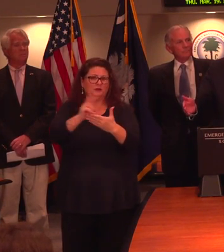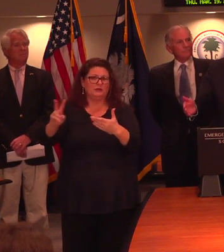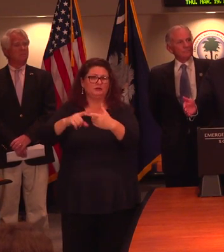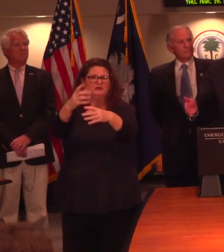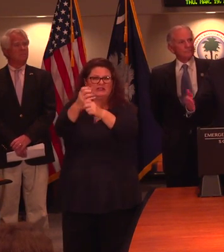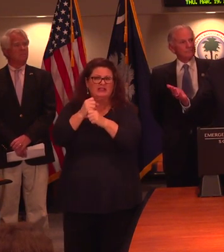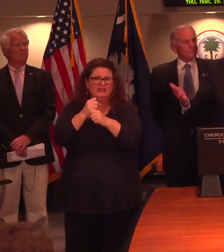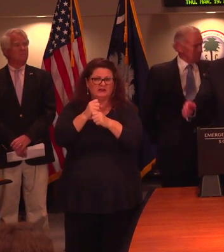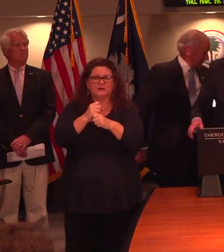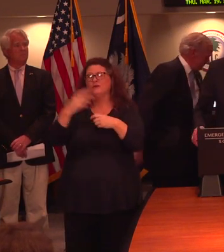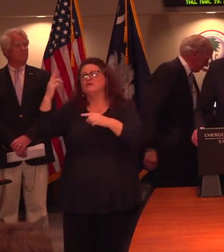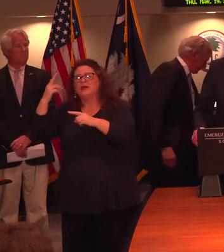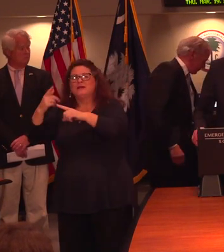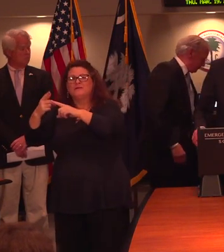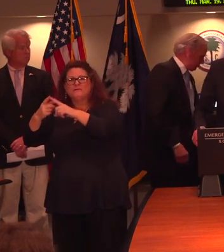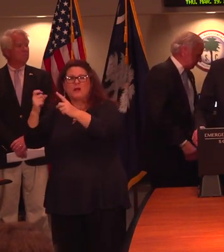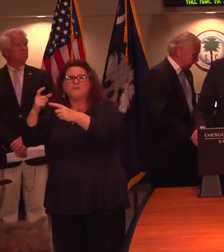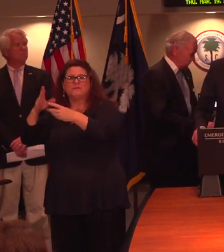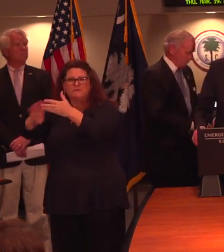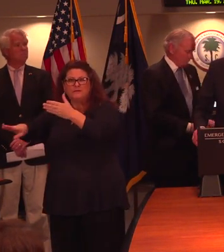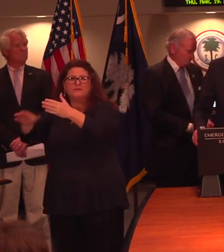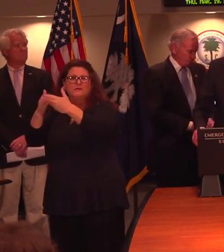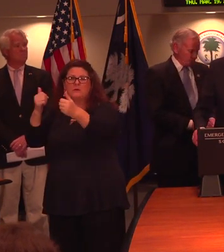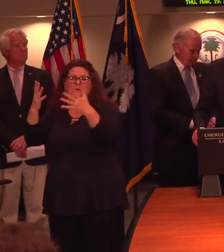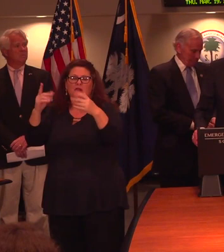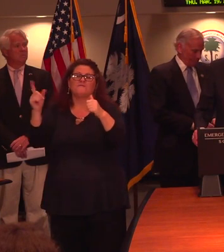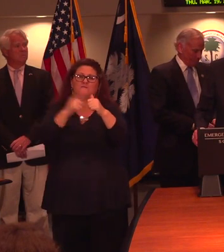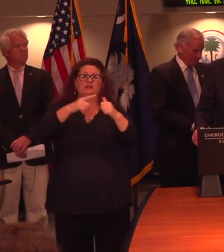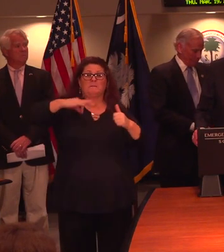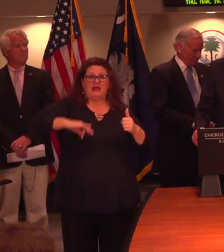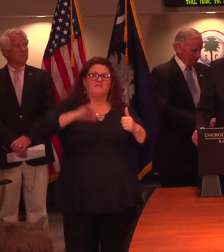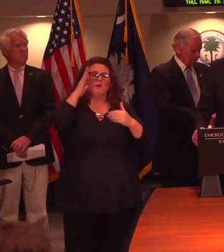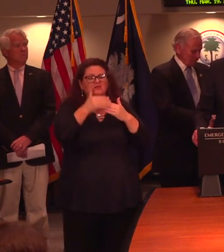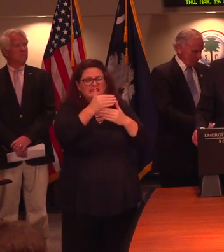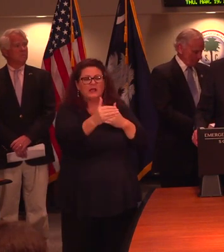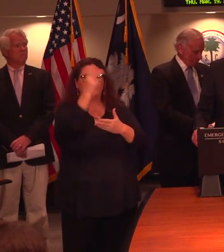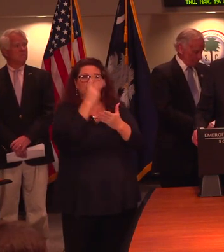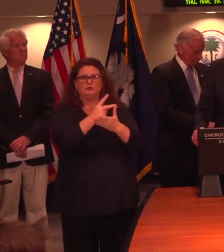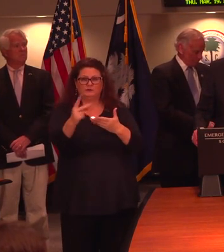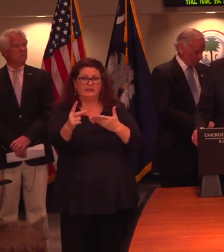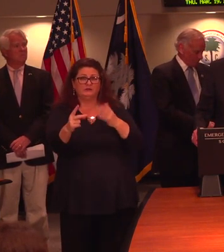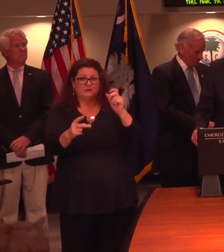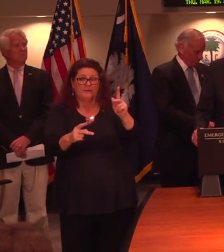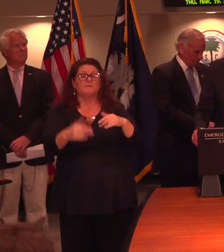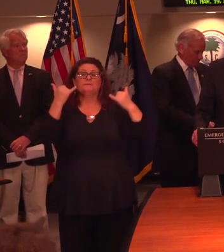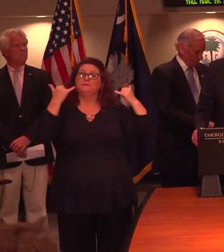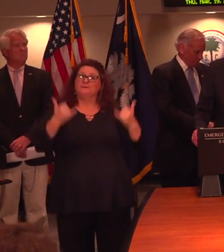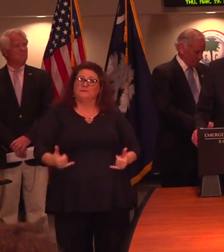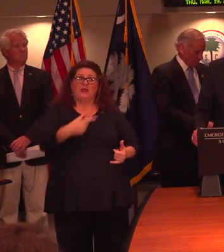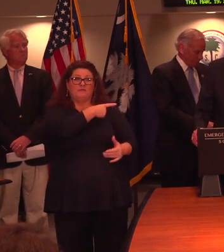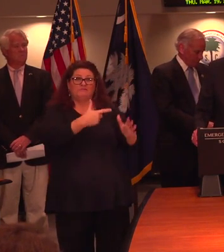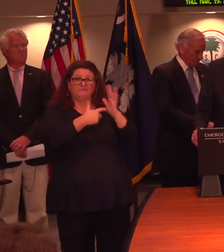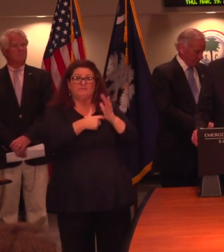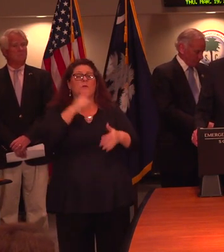to the reason for the termination or separation for the first benefit check to be paid. With the executive order, it will take